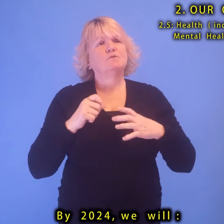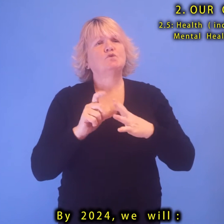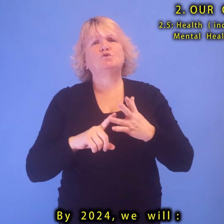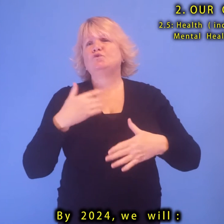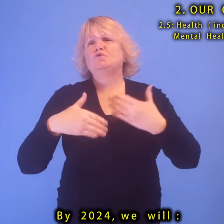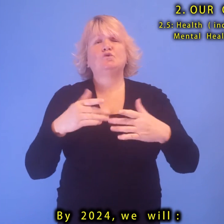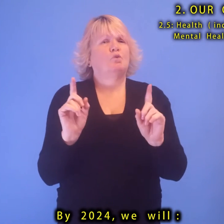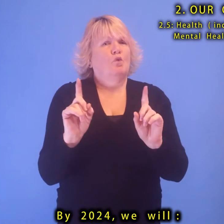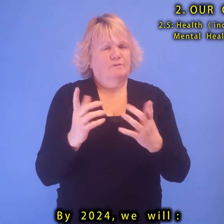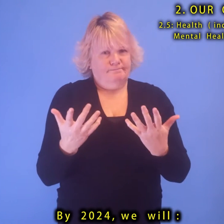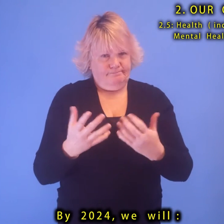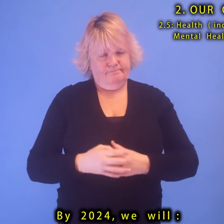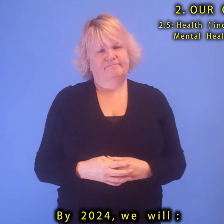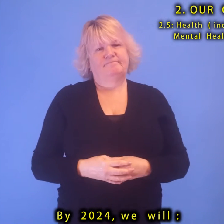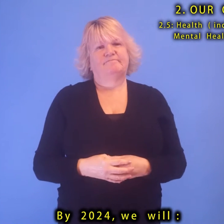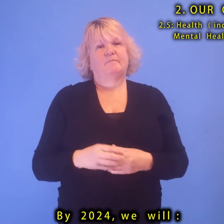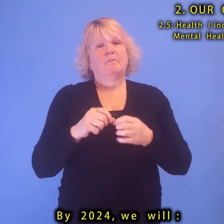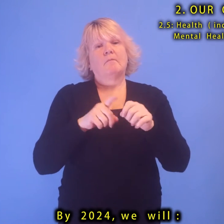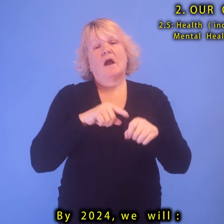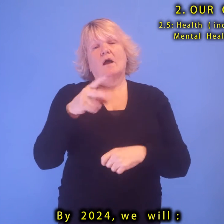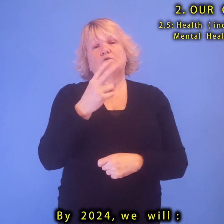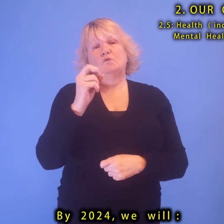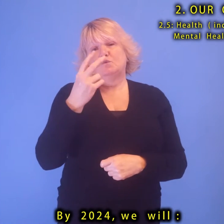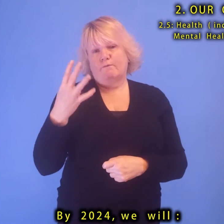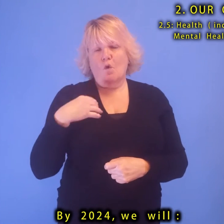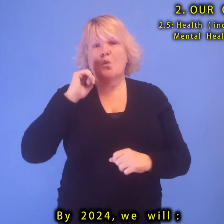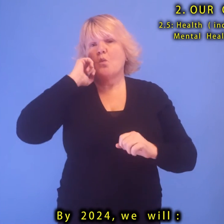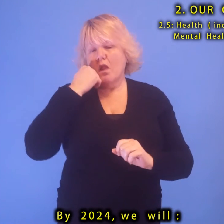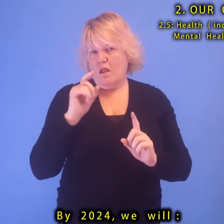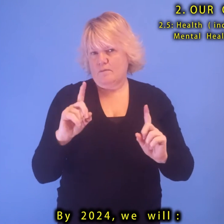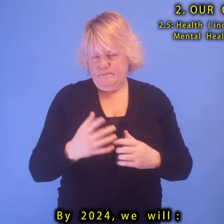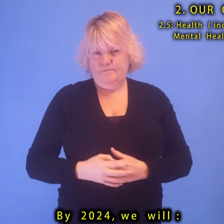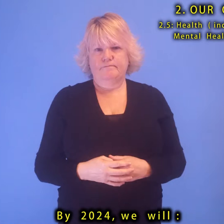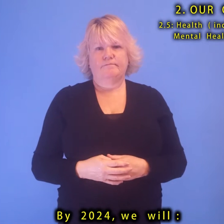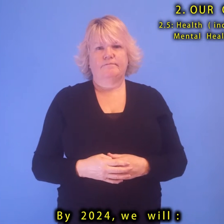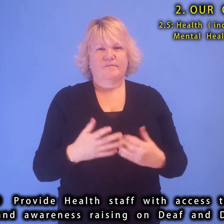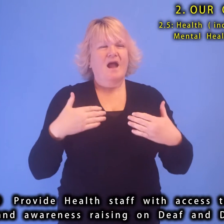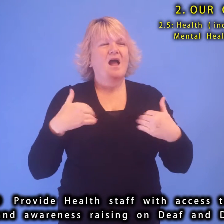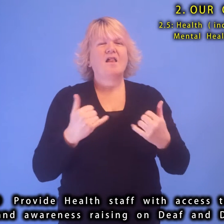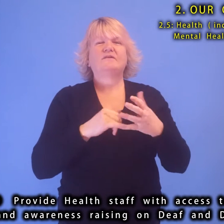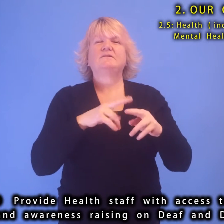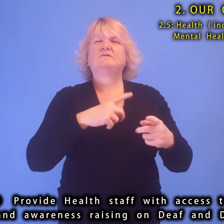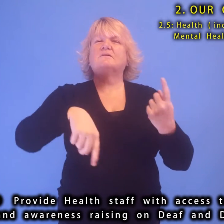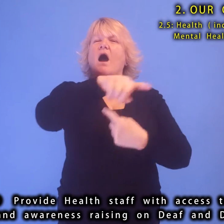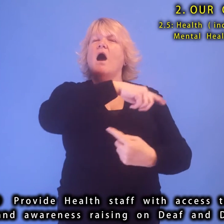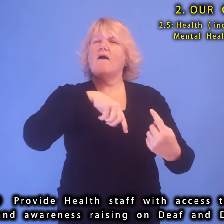By 2024, we will provide health staff